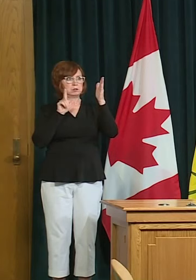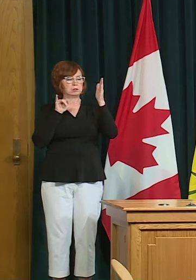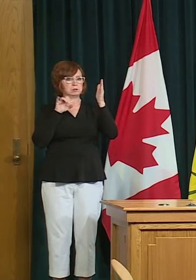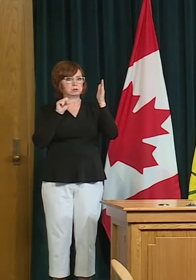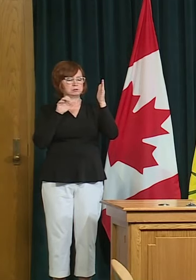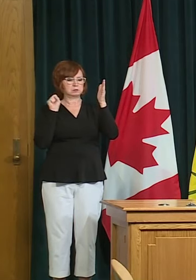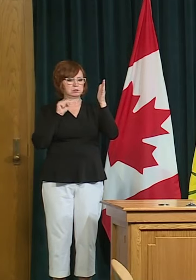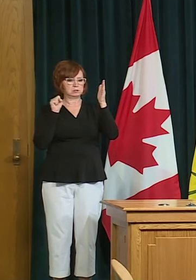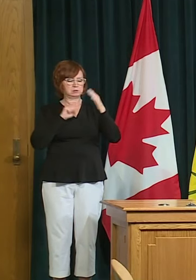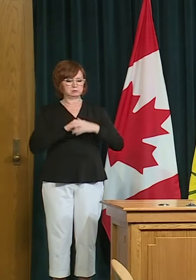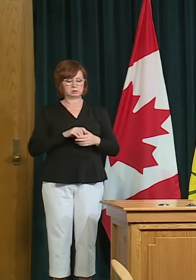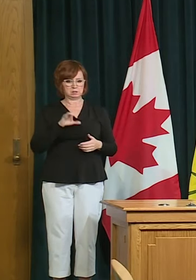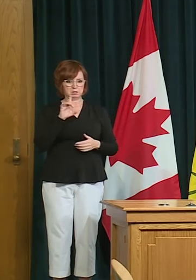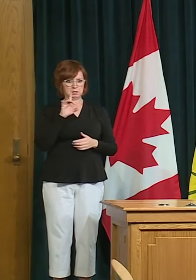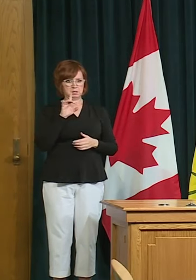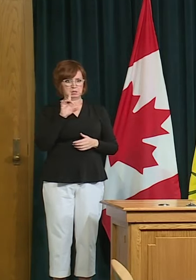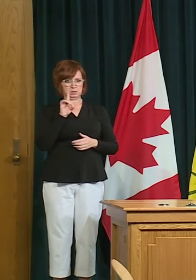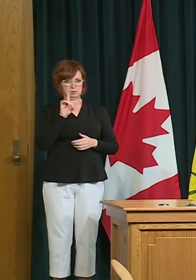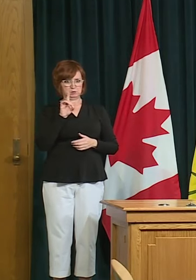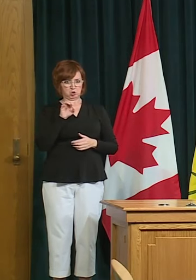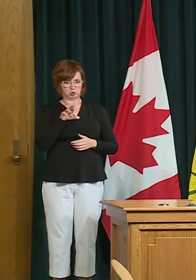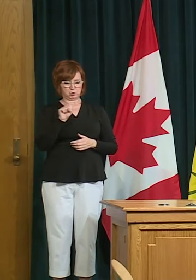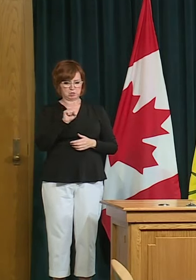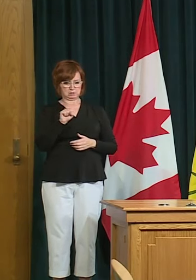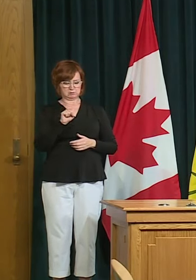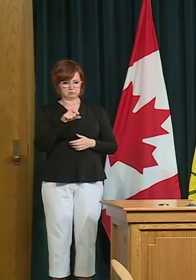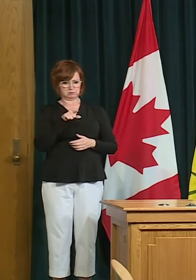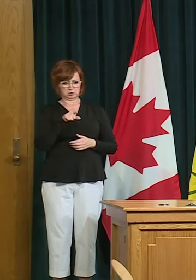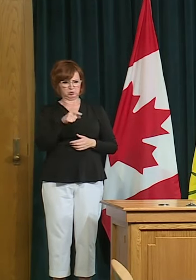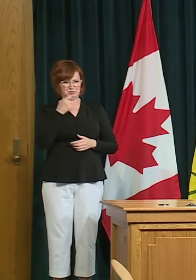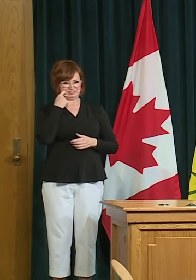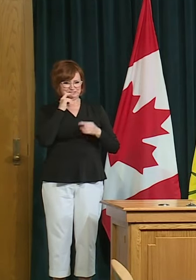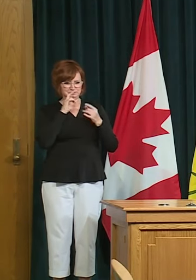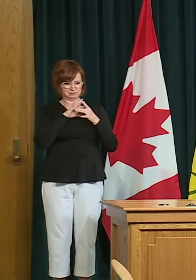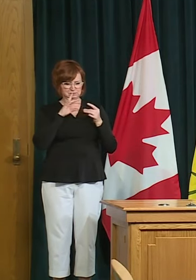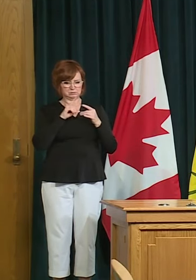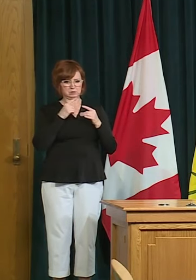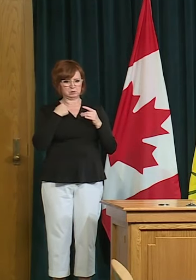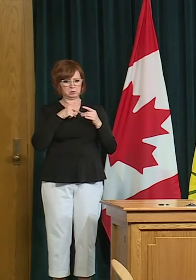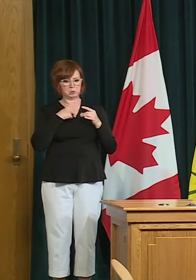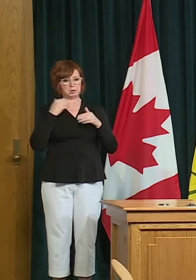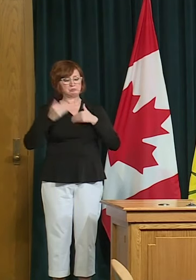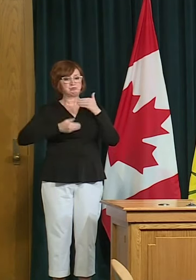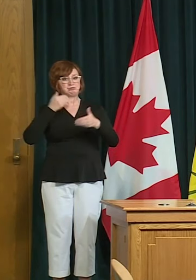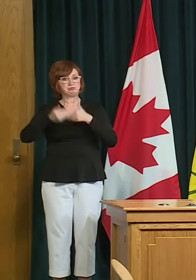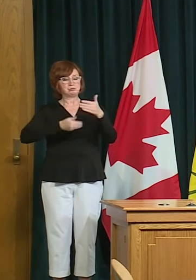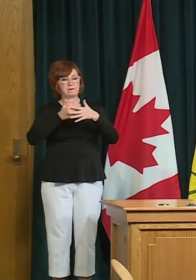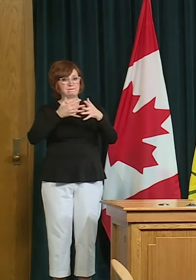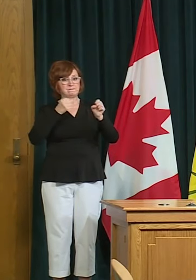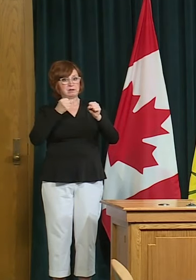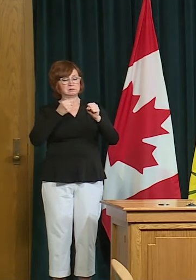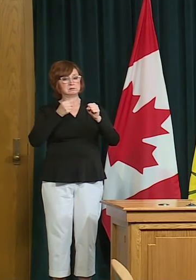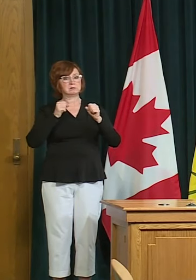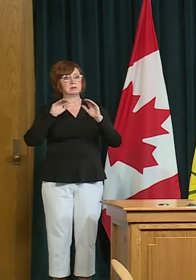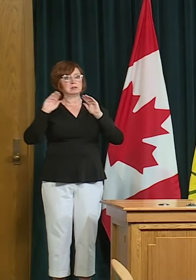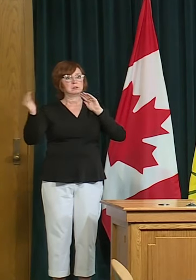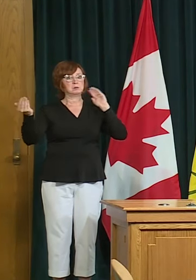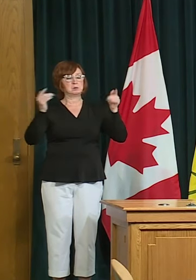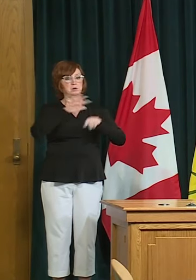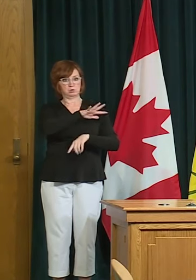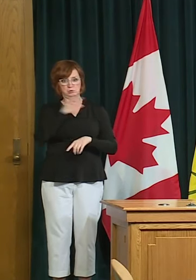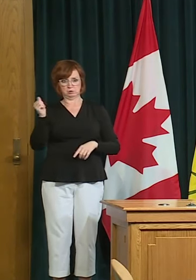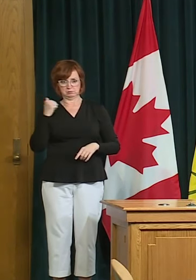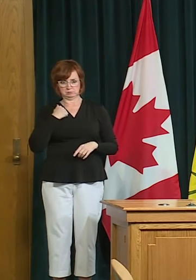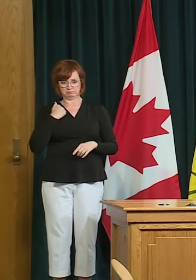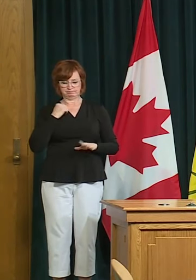yes dr shahab earlier said that uh we're moving fairly quickly and reopening compared to other jurisdictions um there